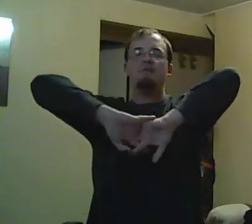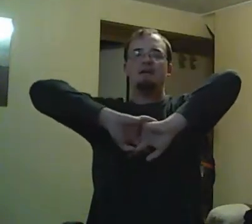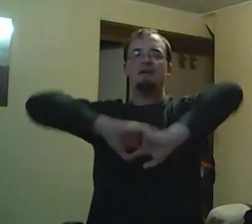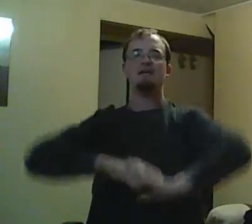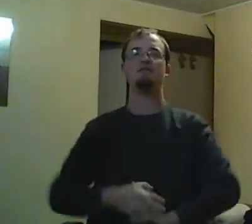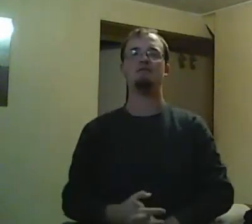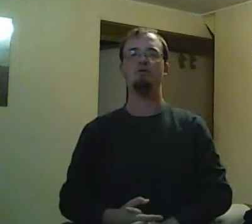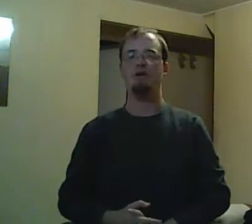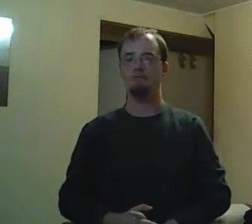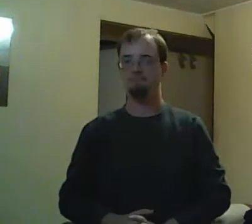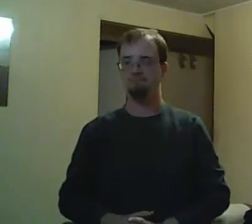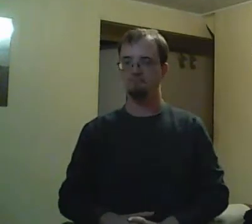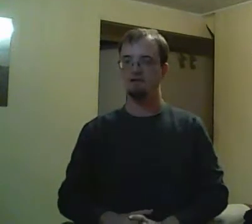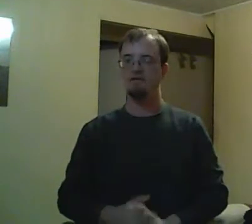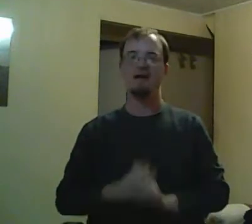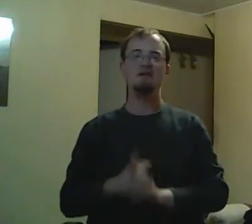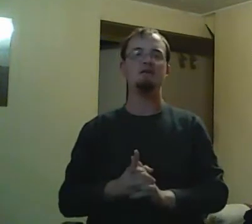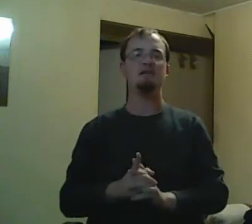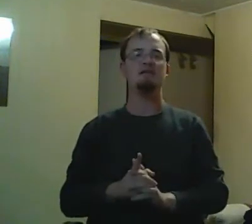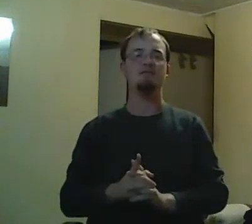what ends up happening is that they have to get Rick back somehow.